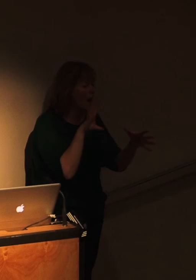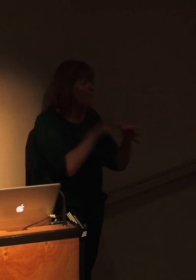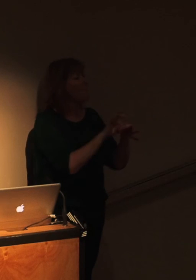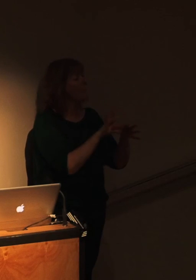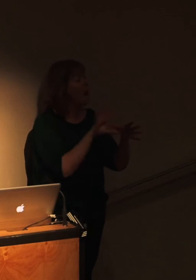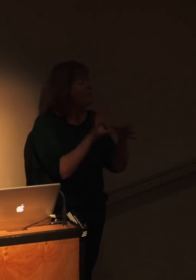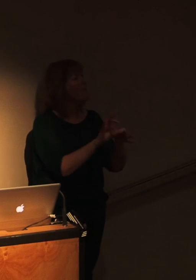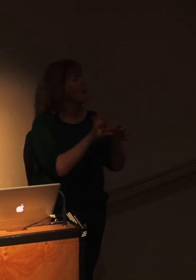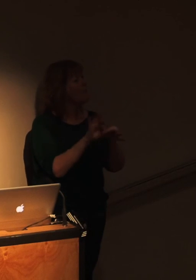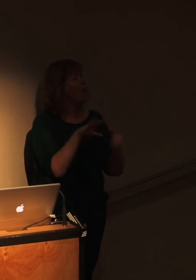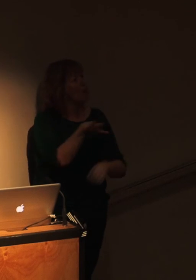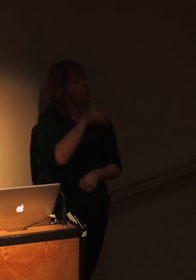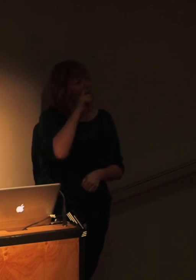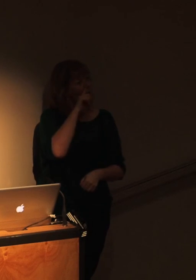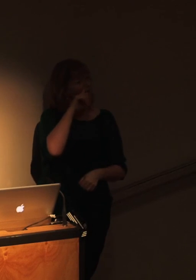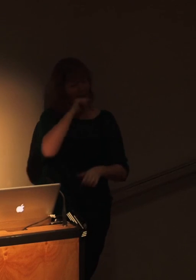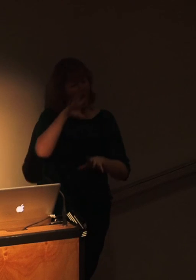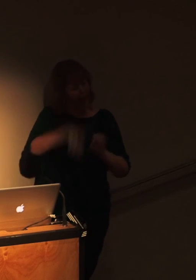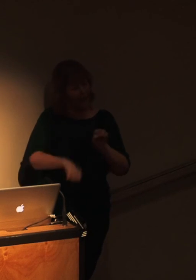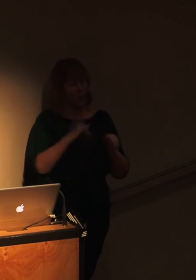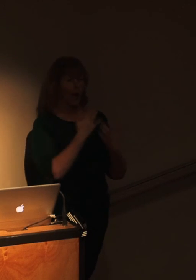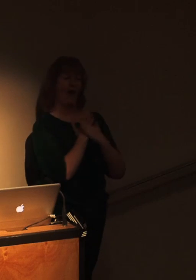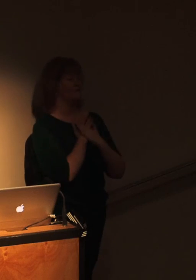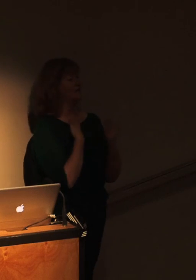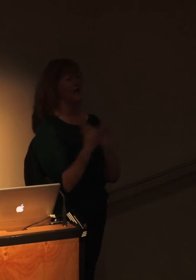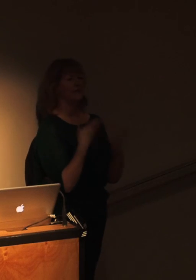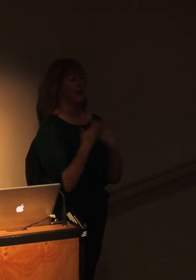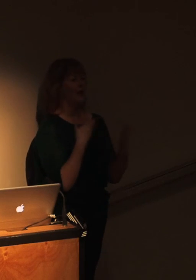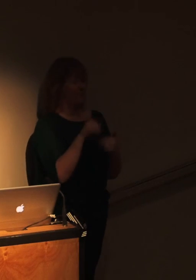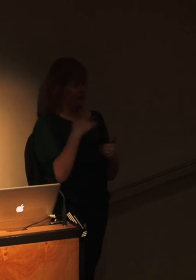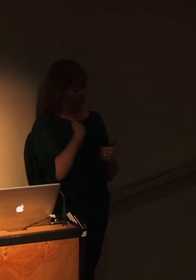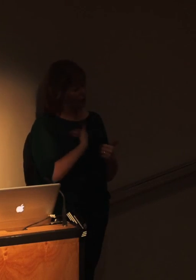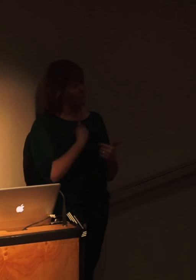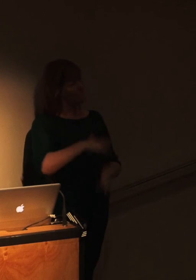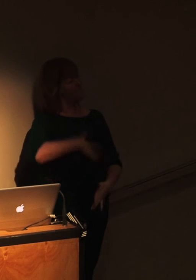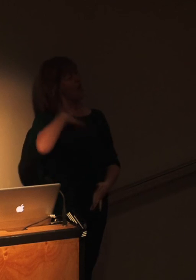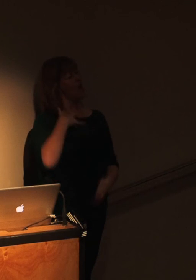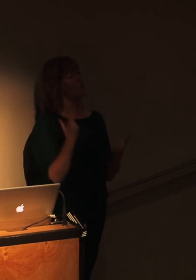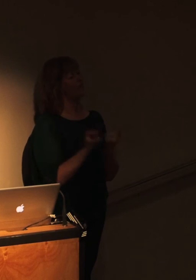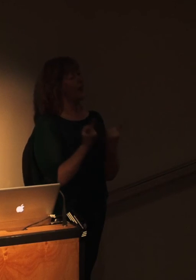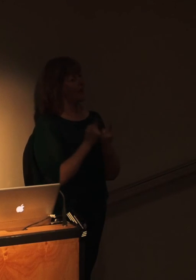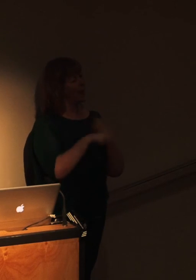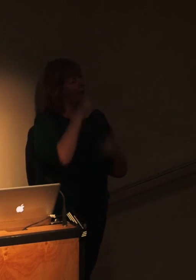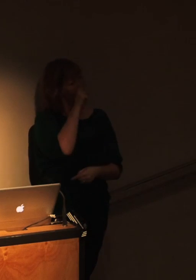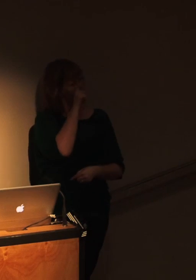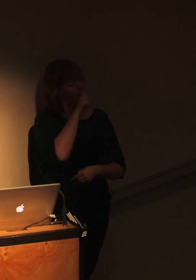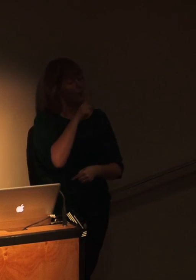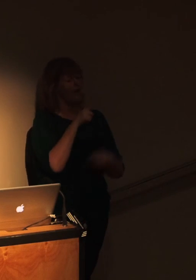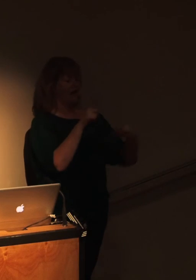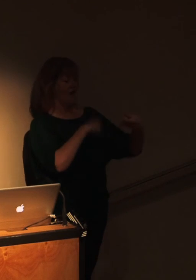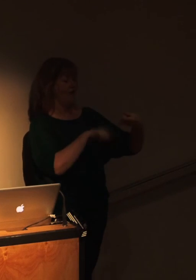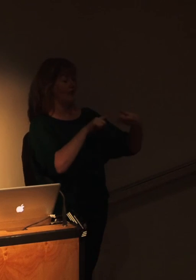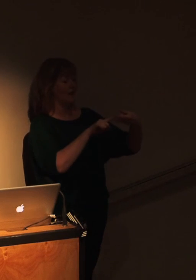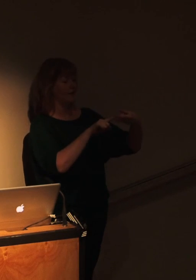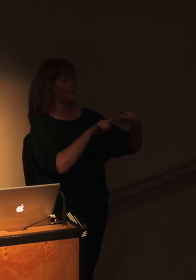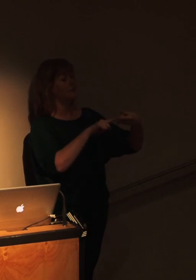characters. They can hate them, or they can love them, it doesn't really matter. But they have to connect in some way. Then you can tell the rest of your story, and